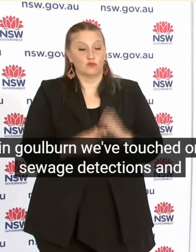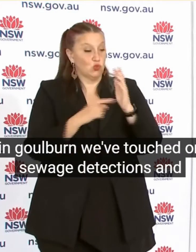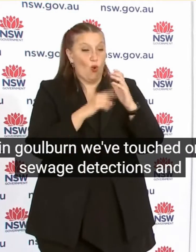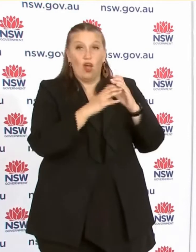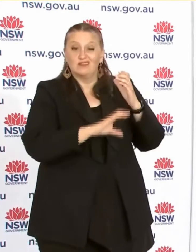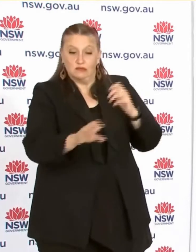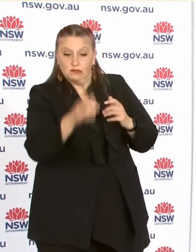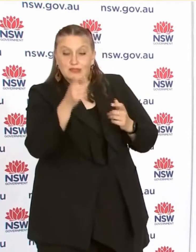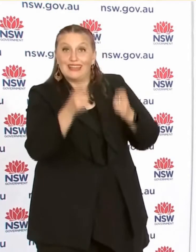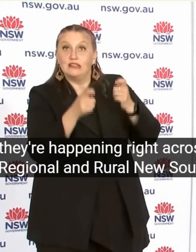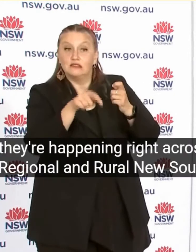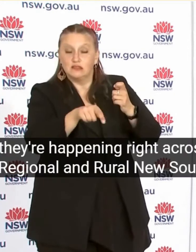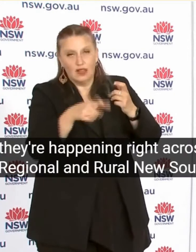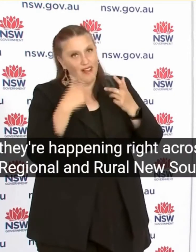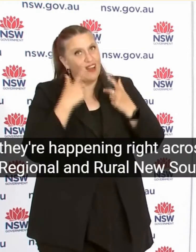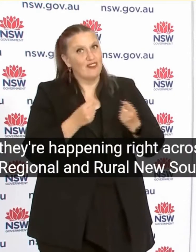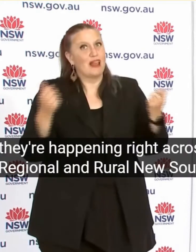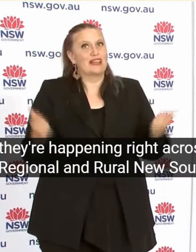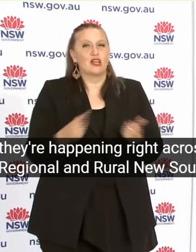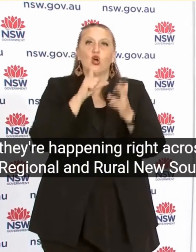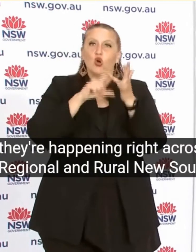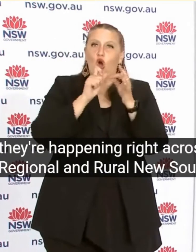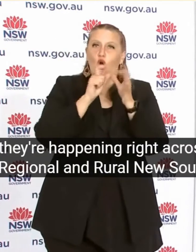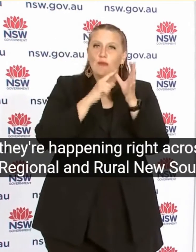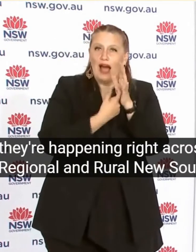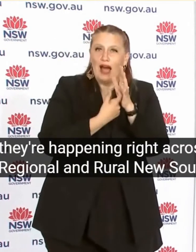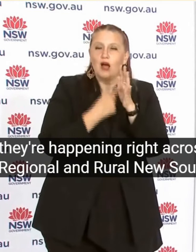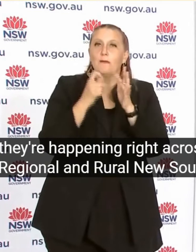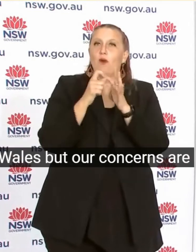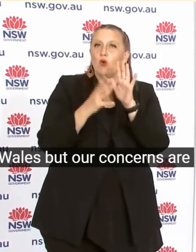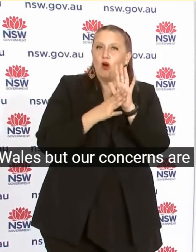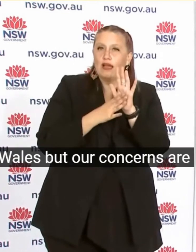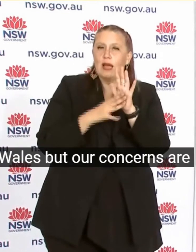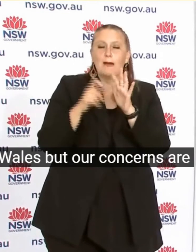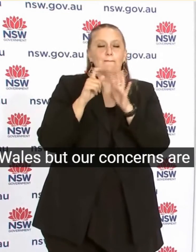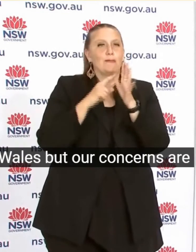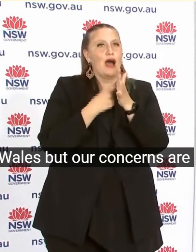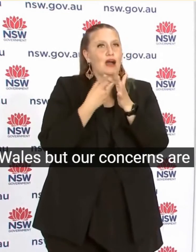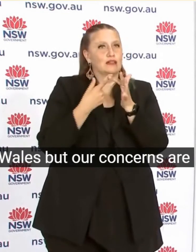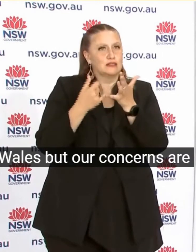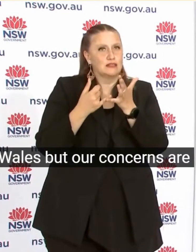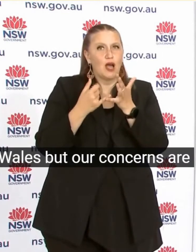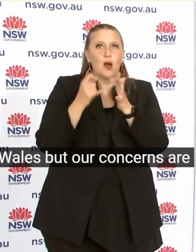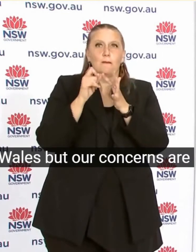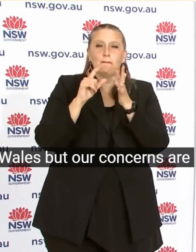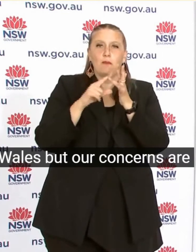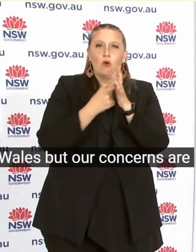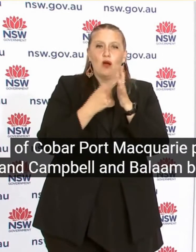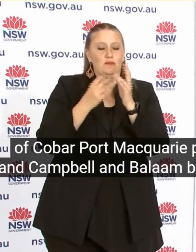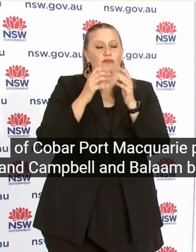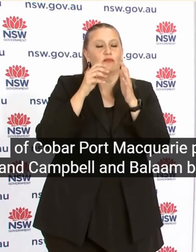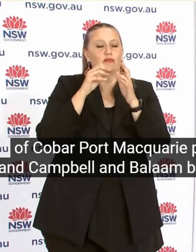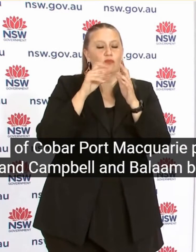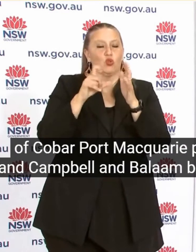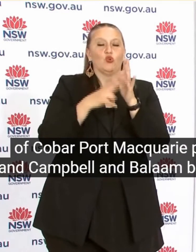Wales But Our Concerns Are In Are In Of Cobar Port Macquarie Parks And Canamble And Balambie Down In Illawarra Clearly It Is A Tool